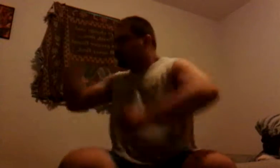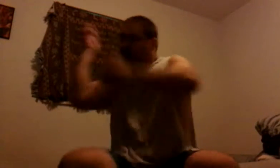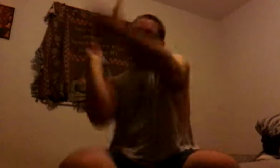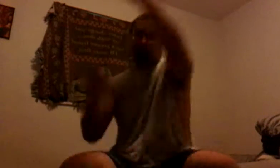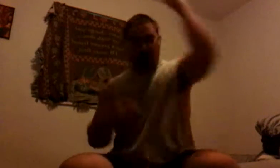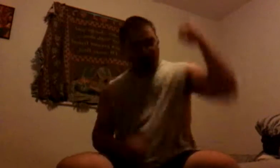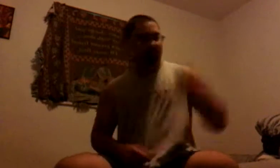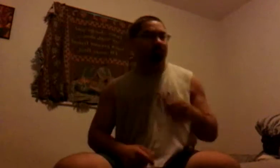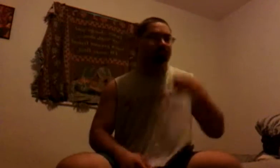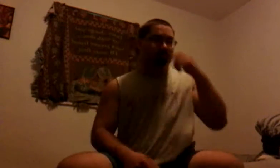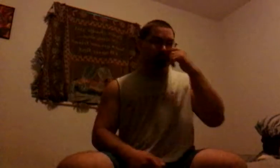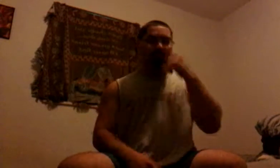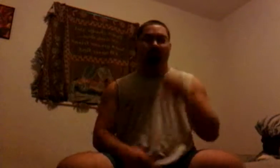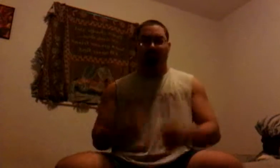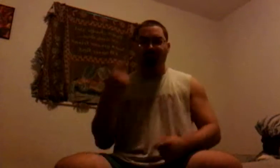home